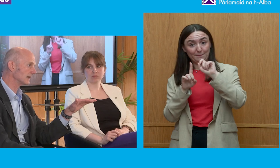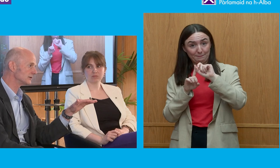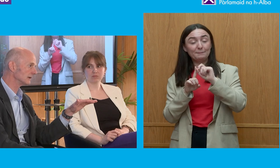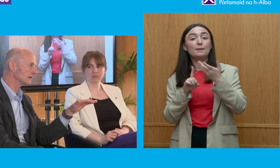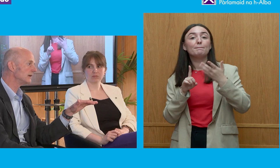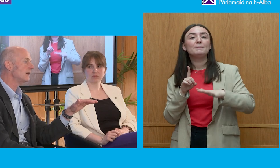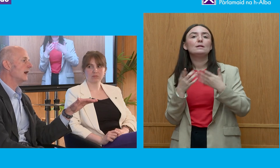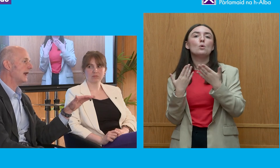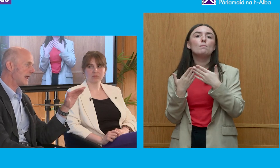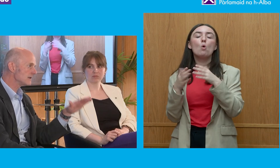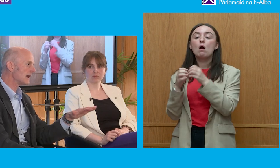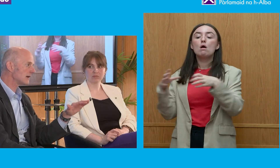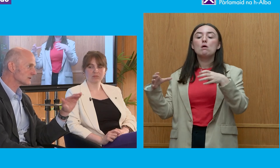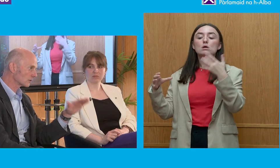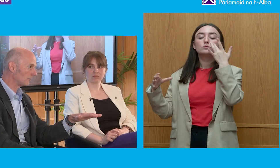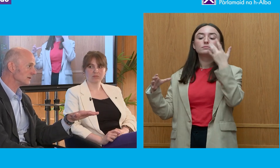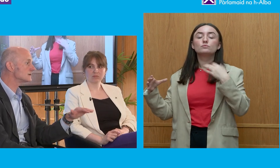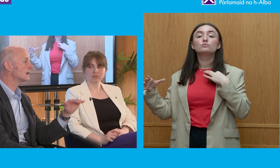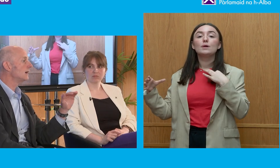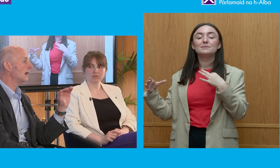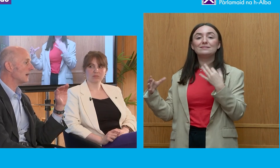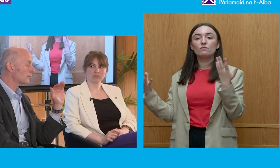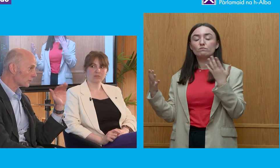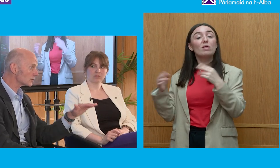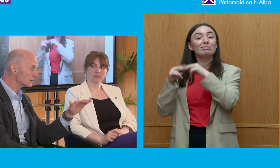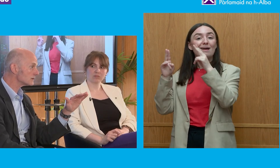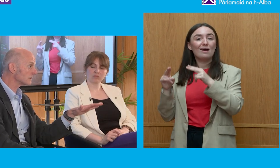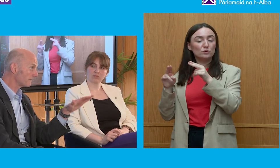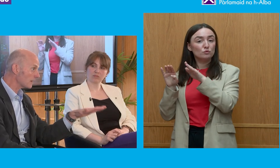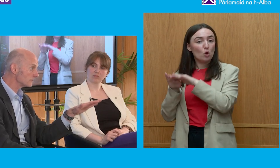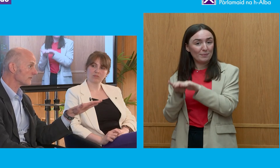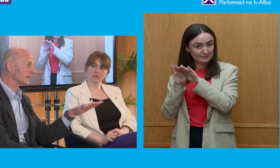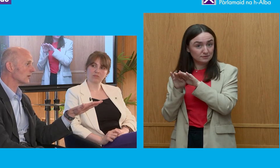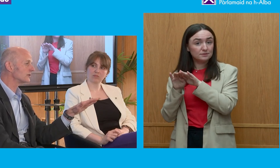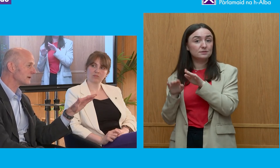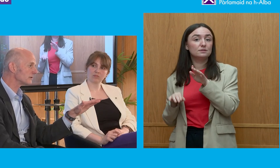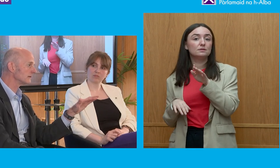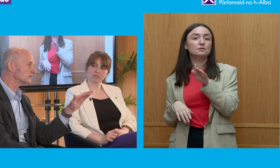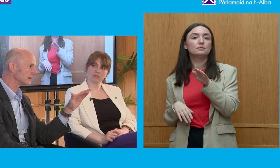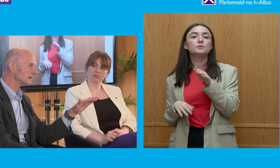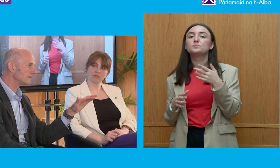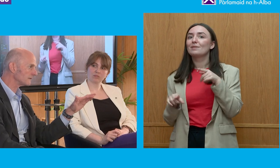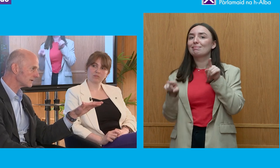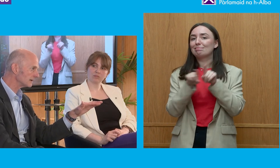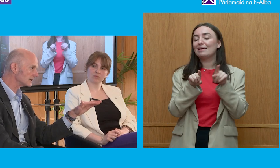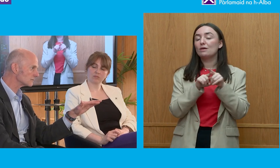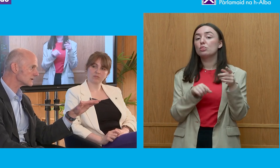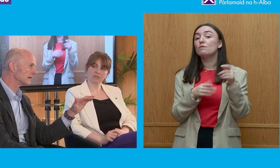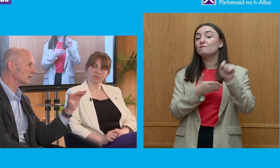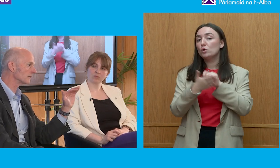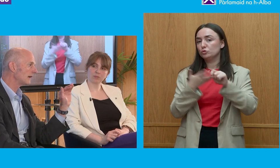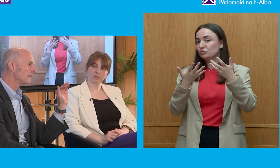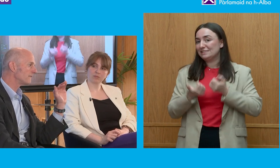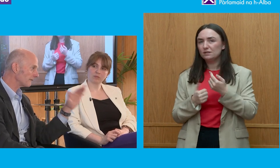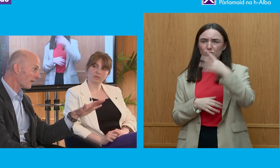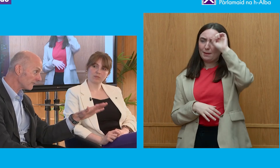representation in the House of Commons proportionate to the vote that they got do you remember in the 2015 election was